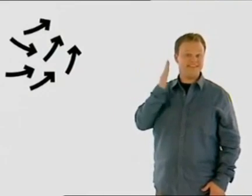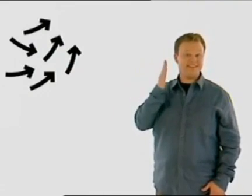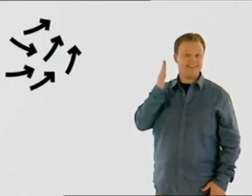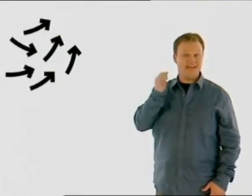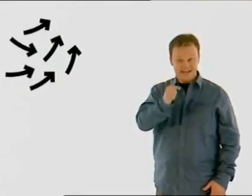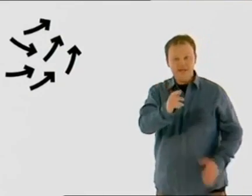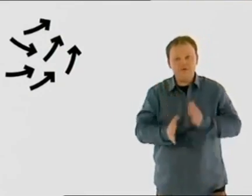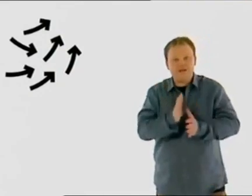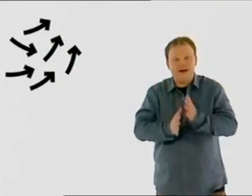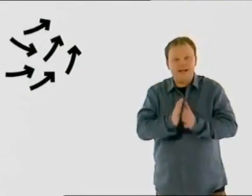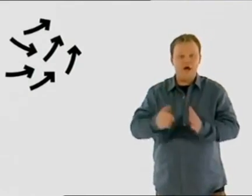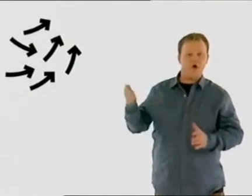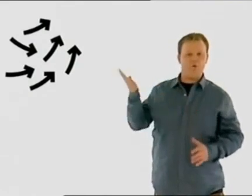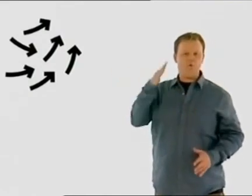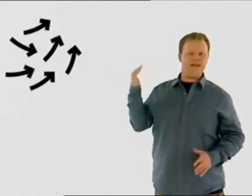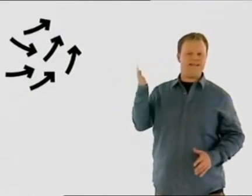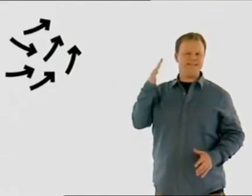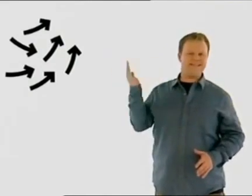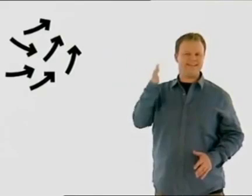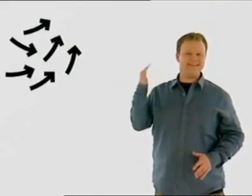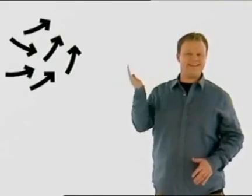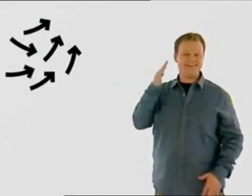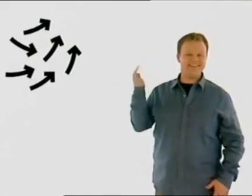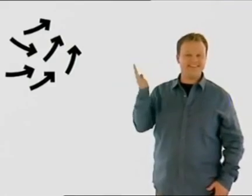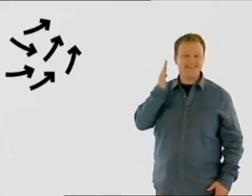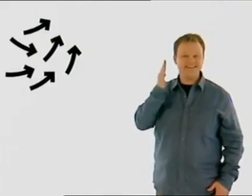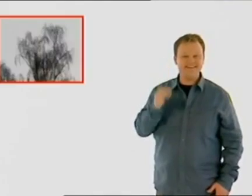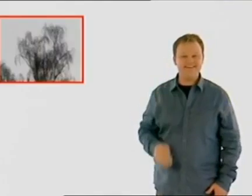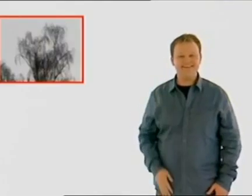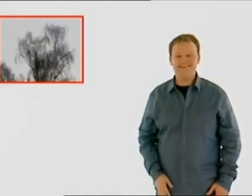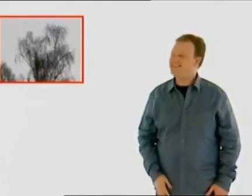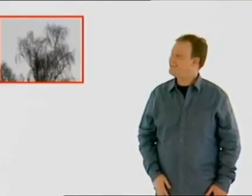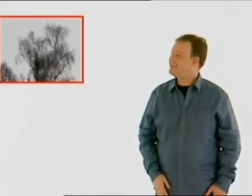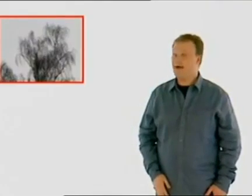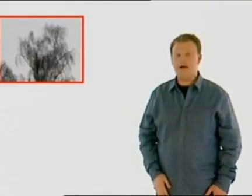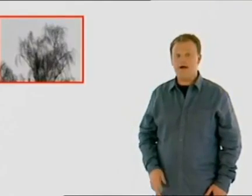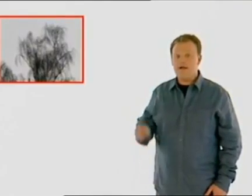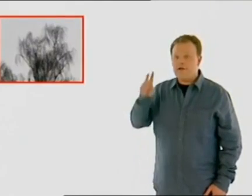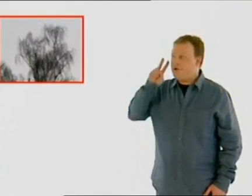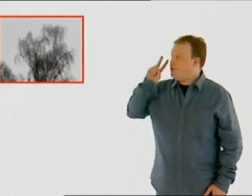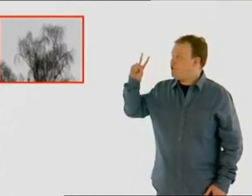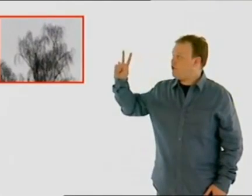You sign wind. Wind. Wind. Wind. Wind. Look.